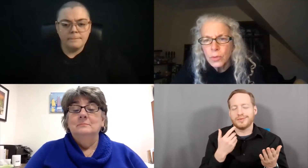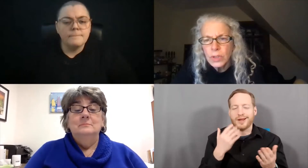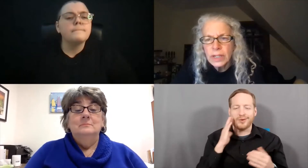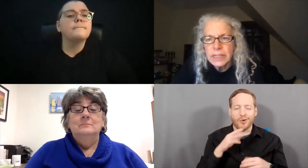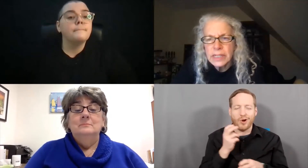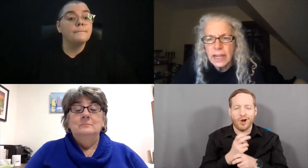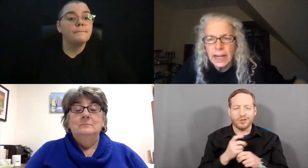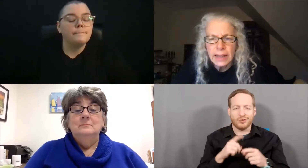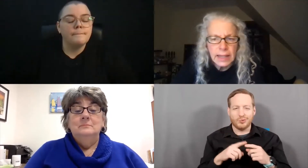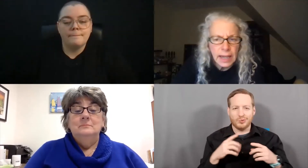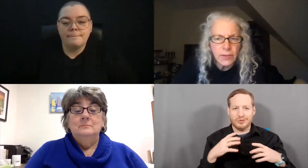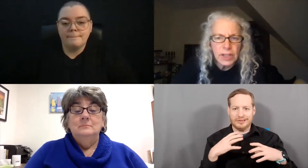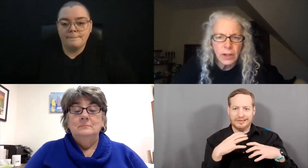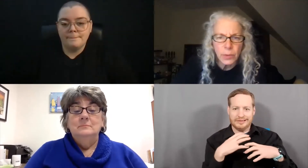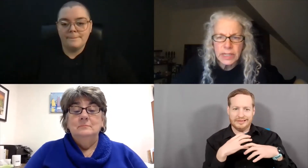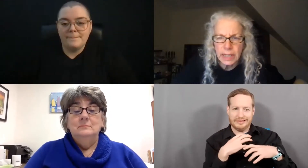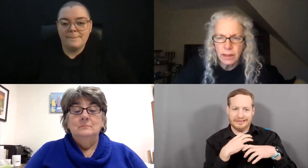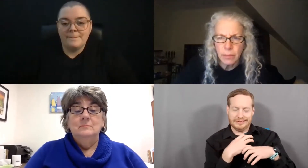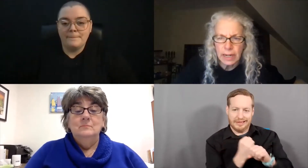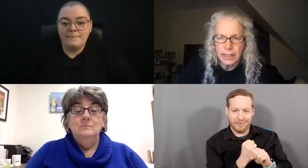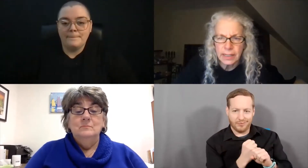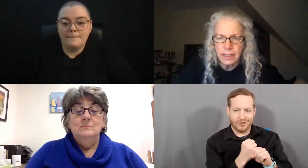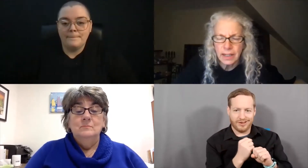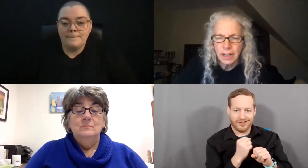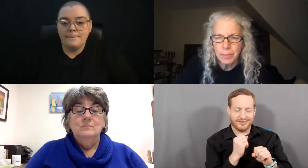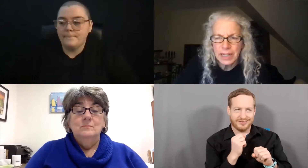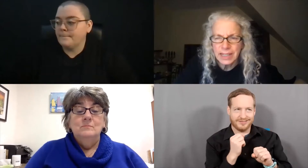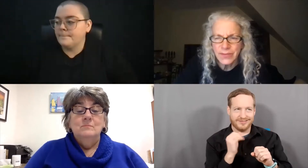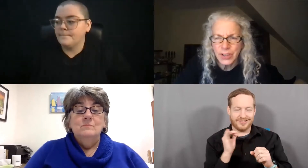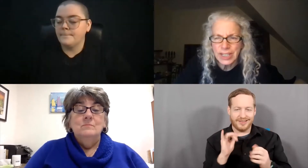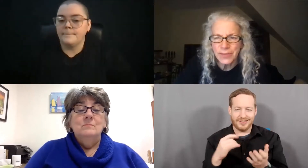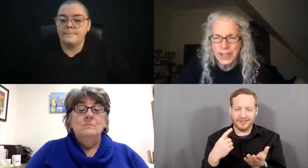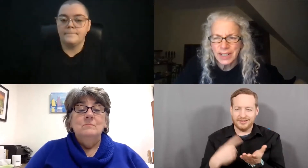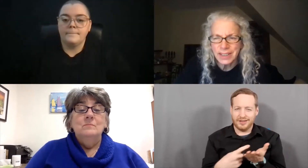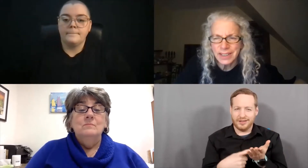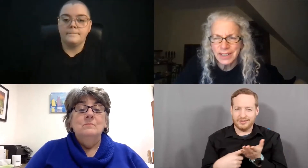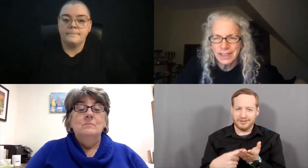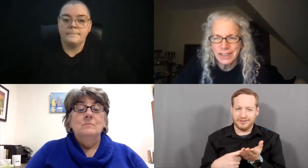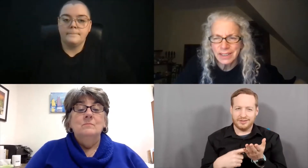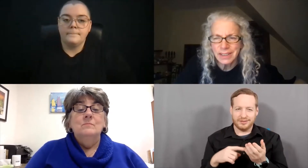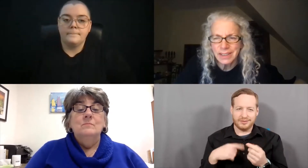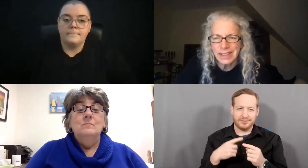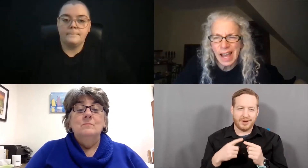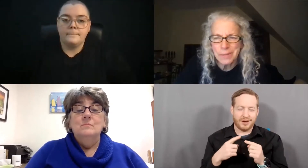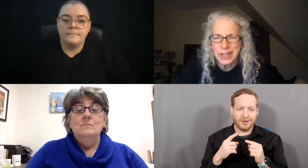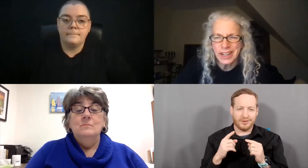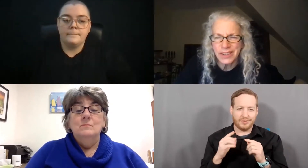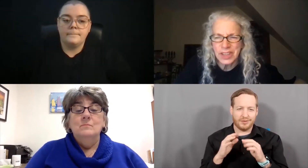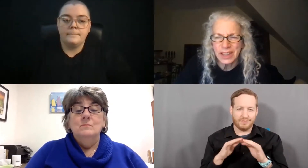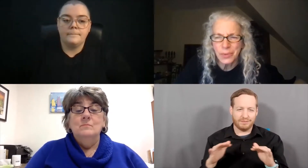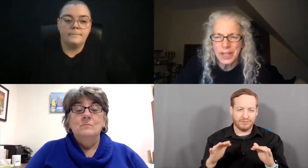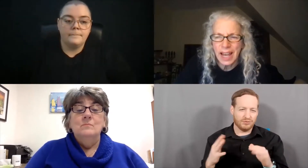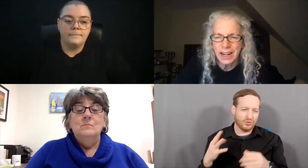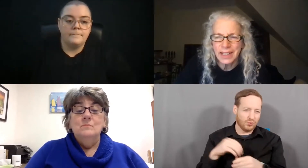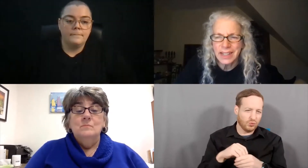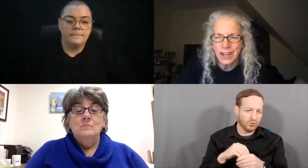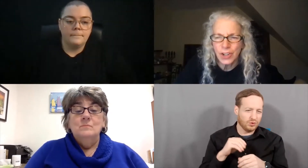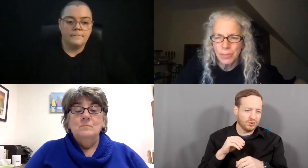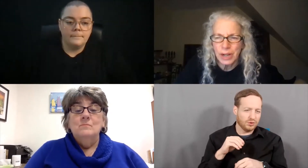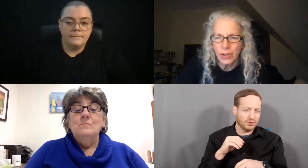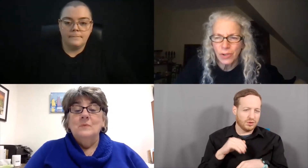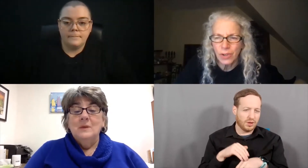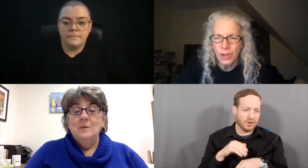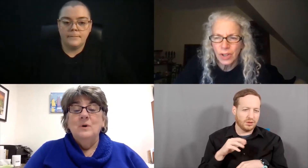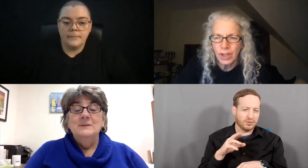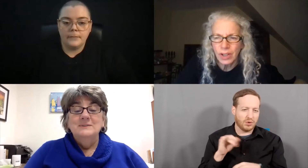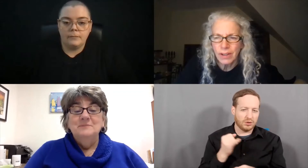So Tim is saying, I think everything was in the minutes. But it's very difficult to encapsulate everything that we had a discussion